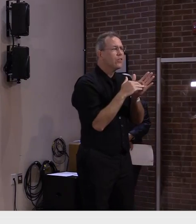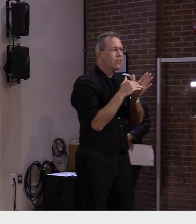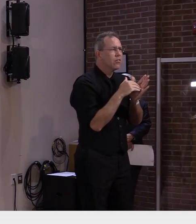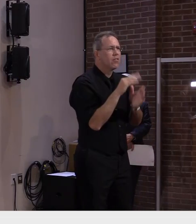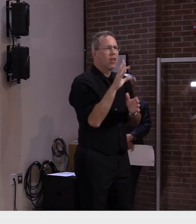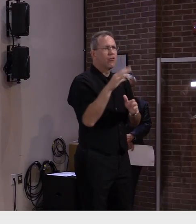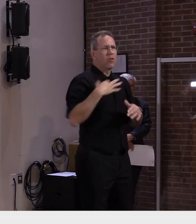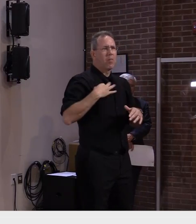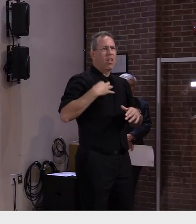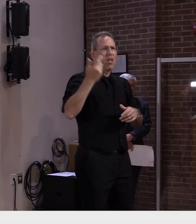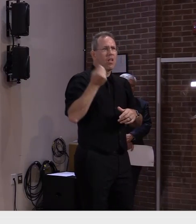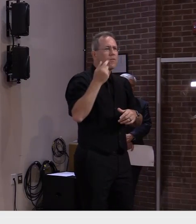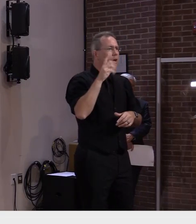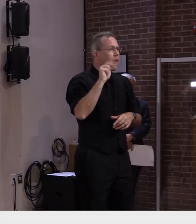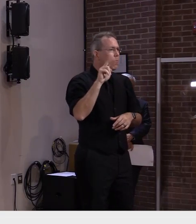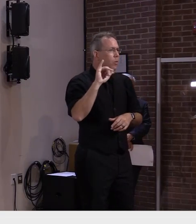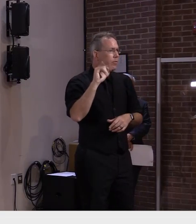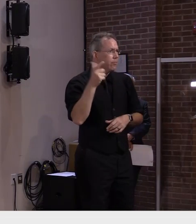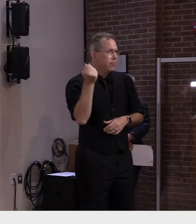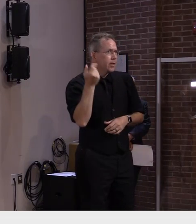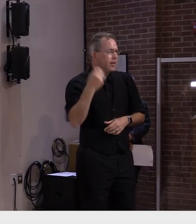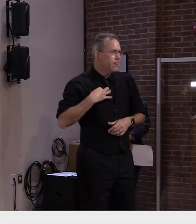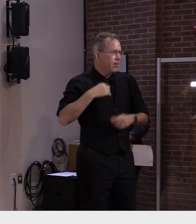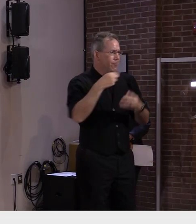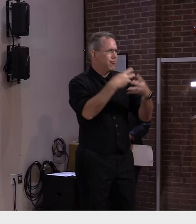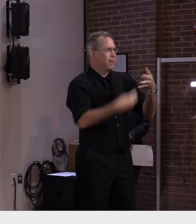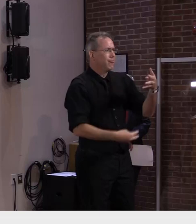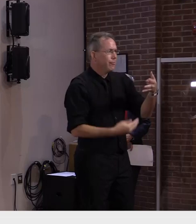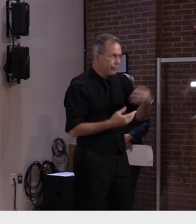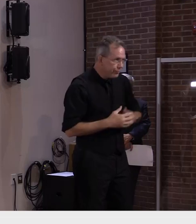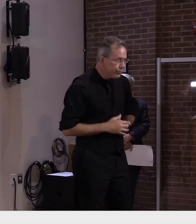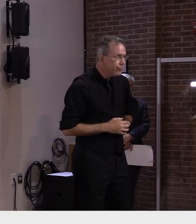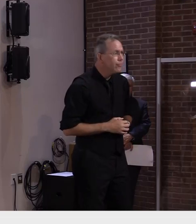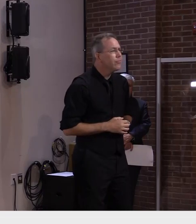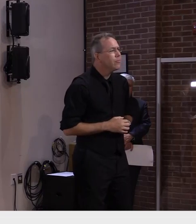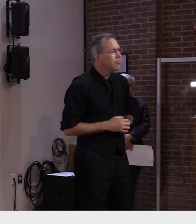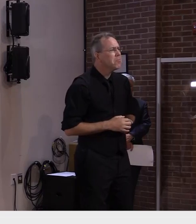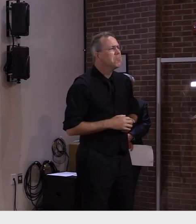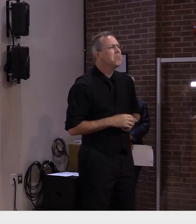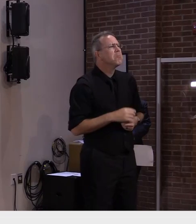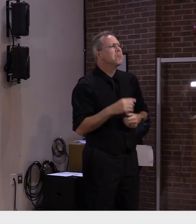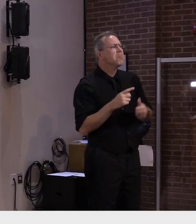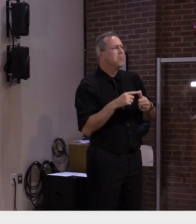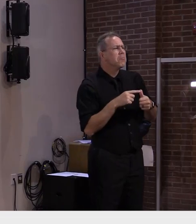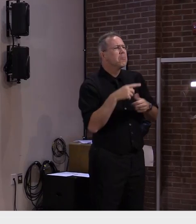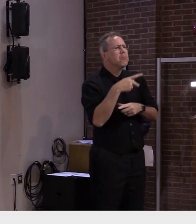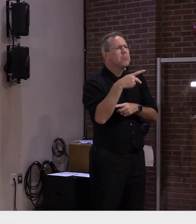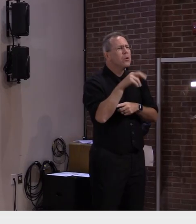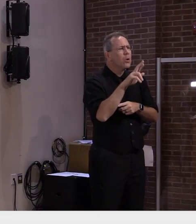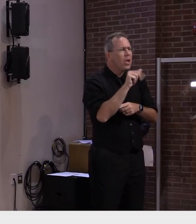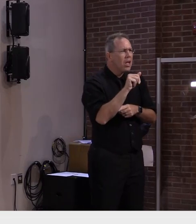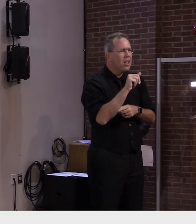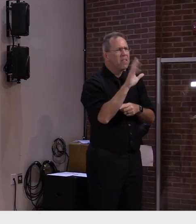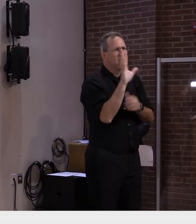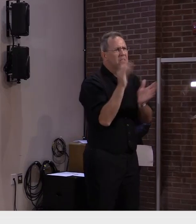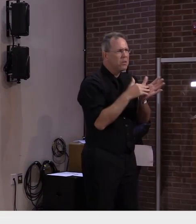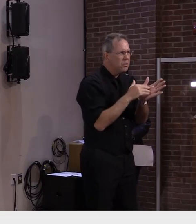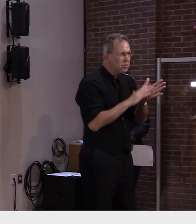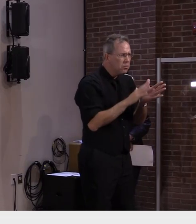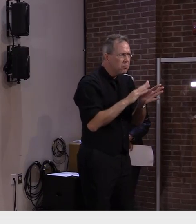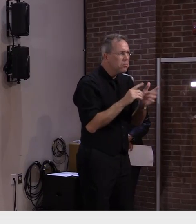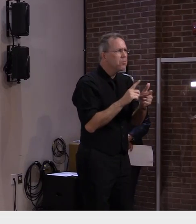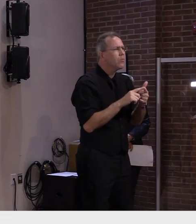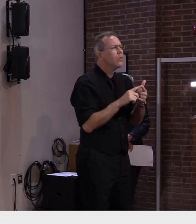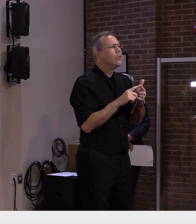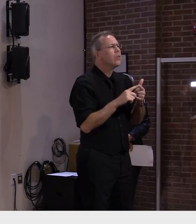five thousand eight hundred individuals were filing in the PUA program approximately three thousand eight hundred individuals were